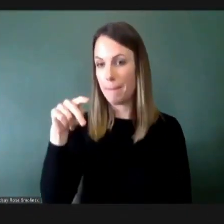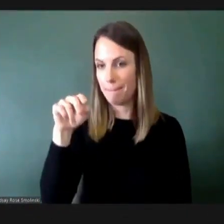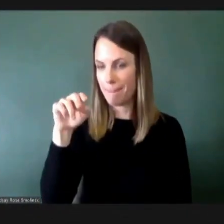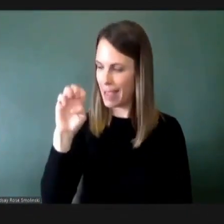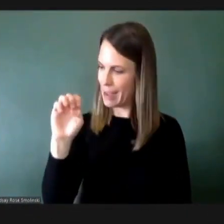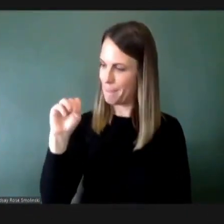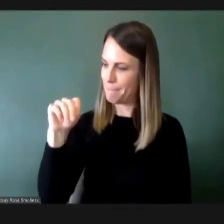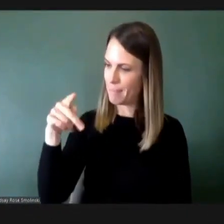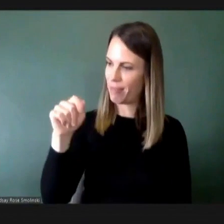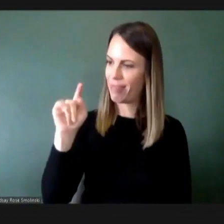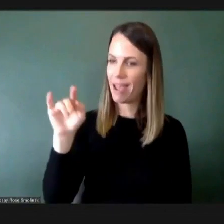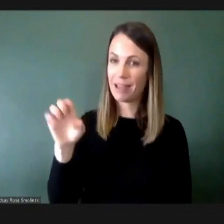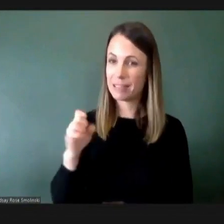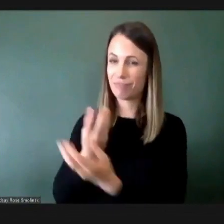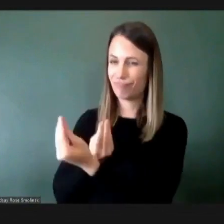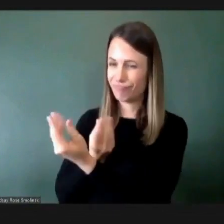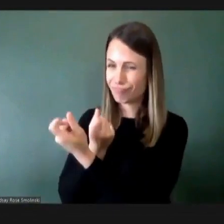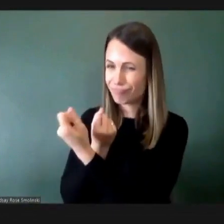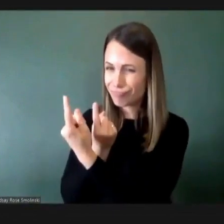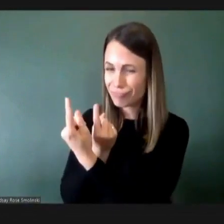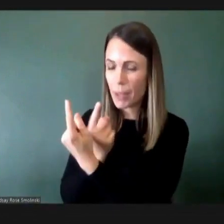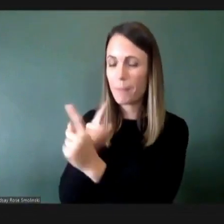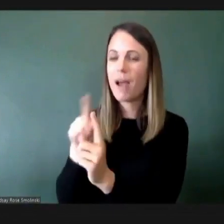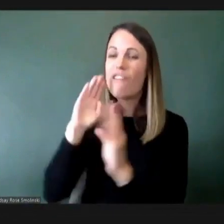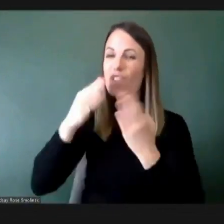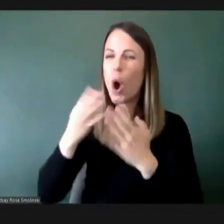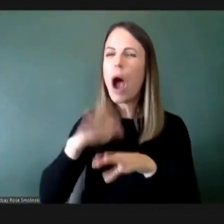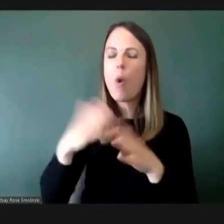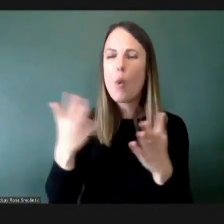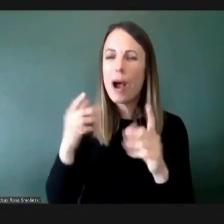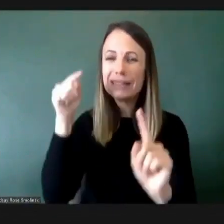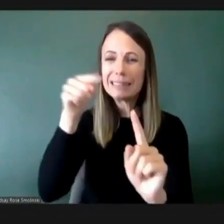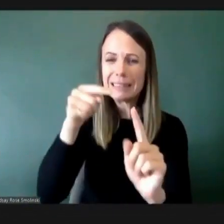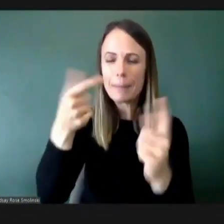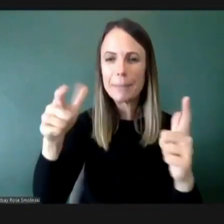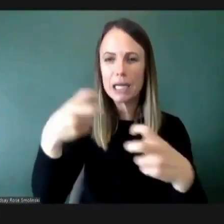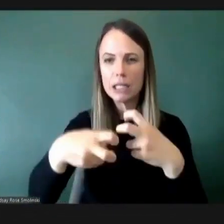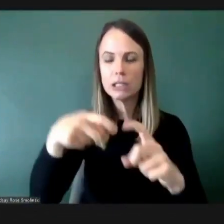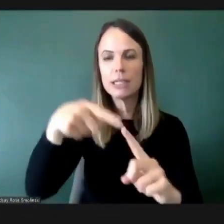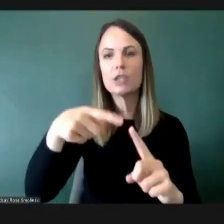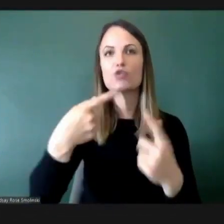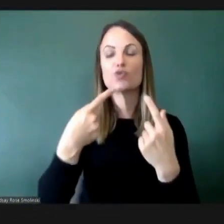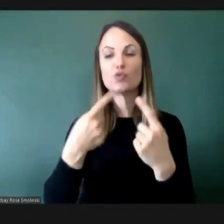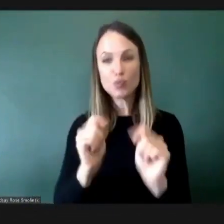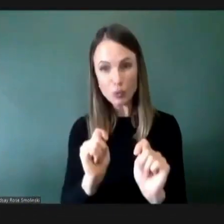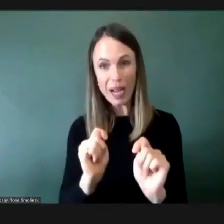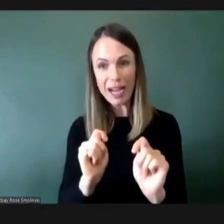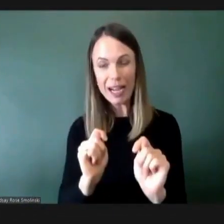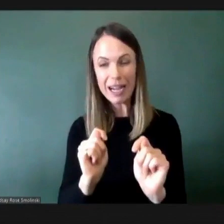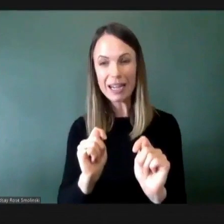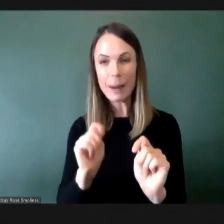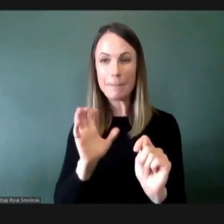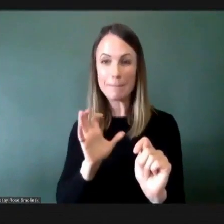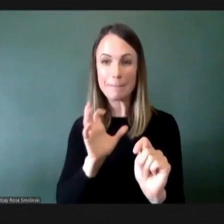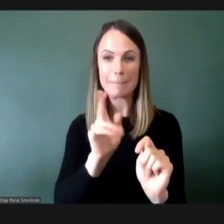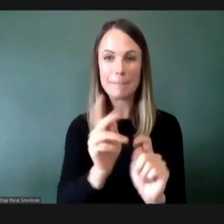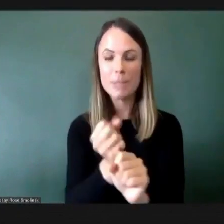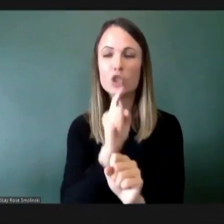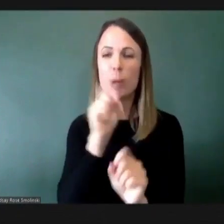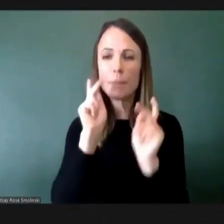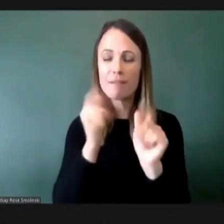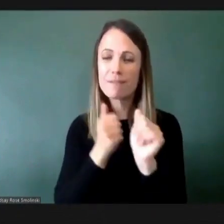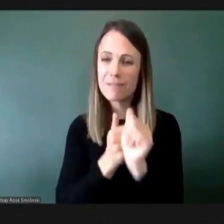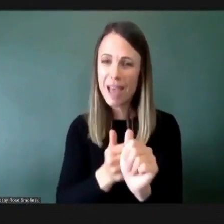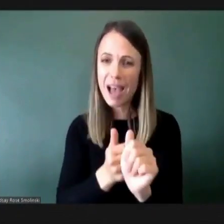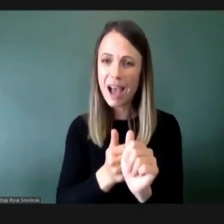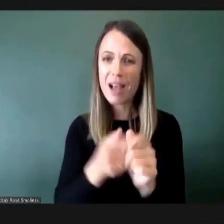but I do think it's important that we focus on the bigger issue. And that is getting back to making sure people are doing their part to